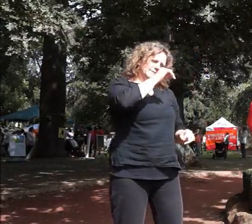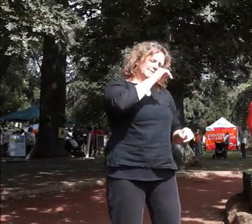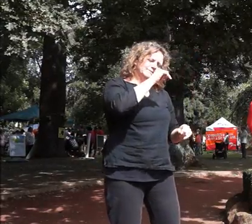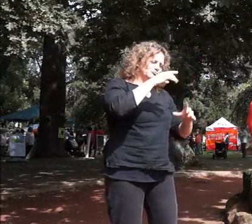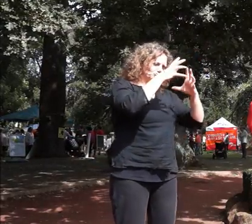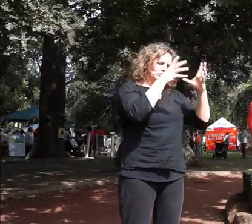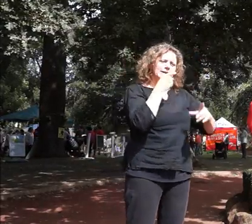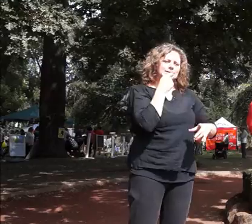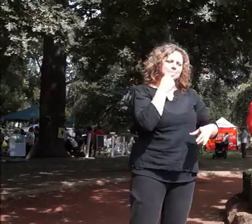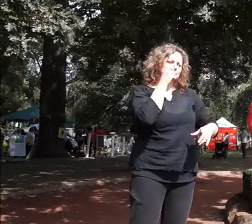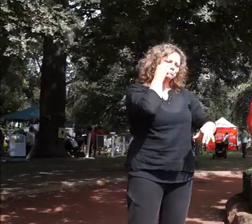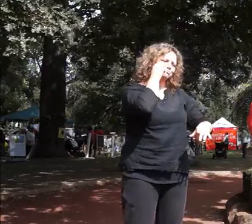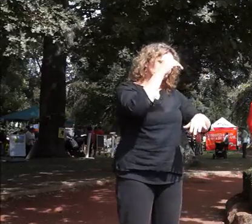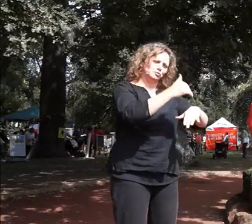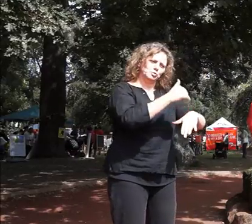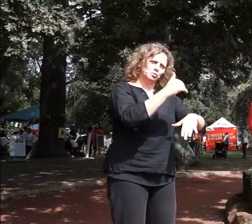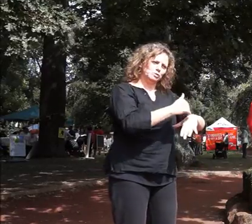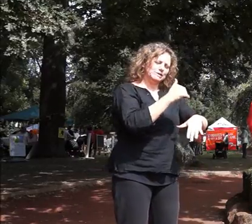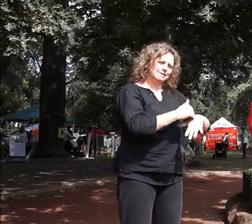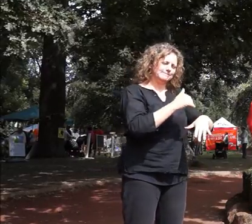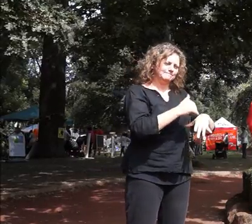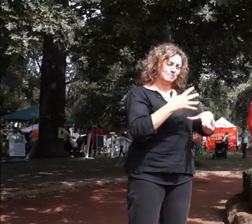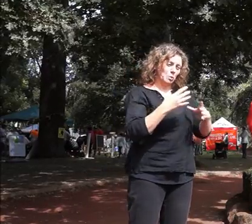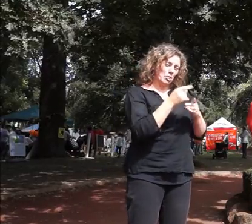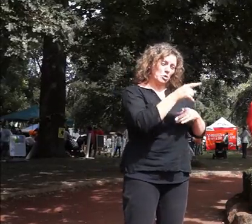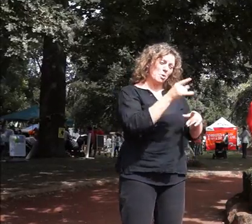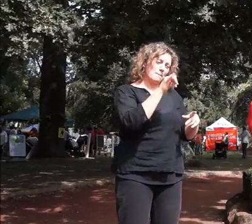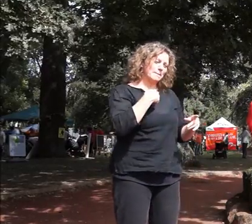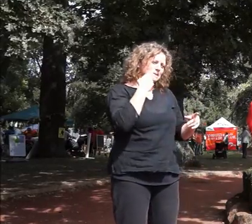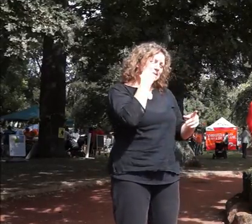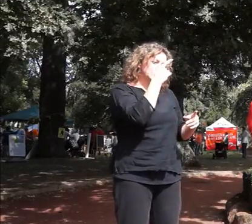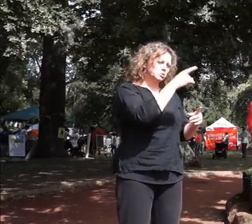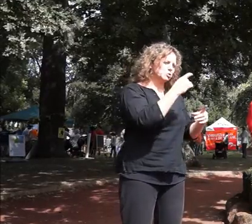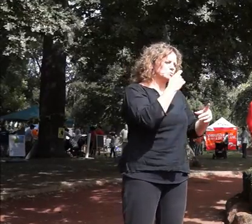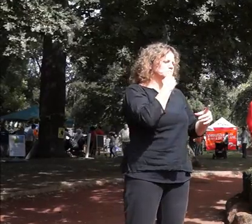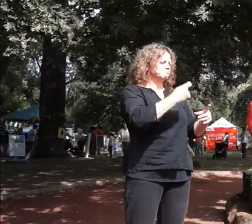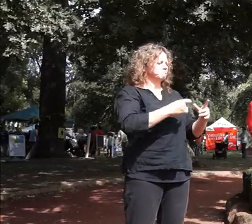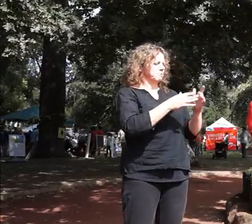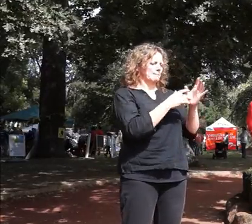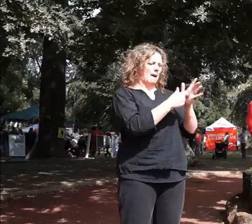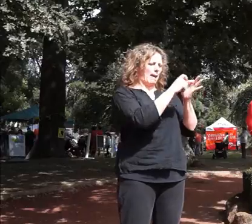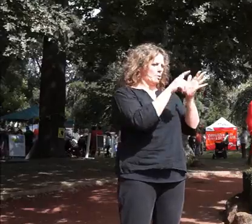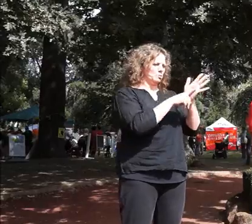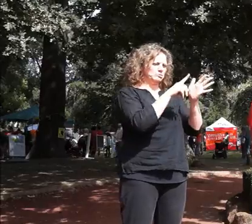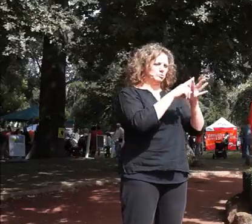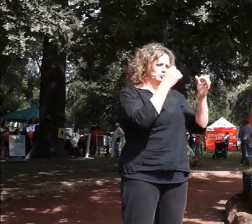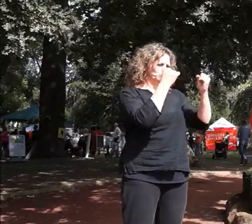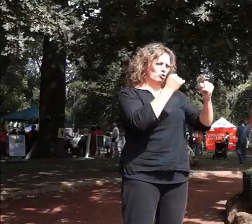to sport and take such liberty with you, because it sees your marble club no more can move, let alone strike true.